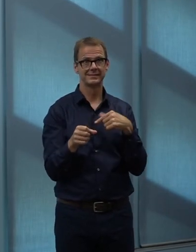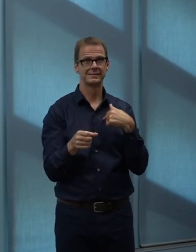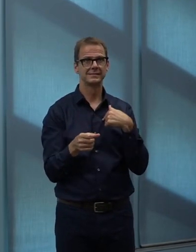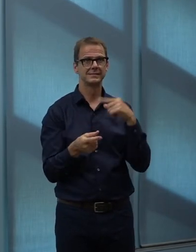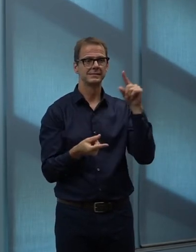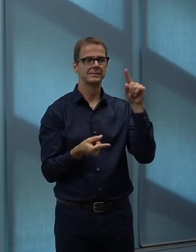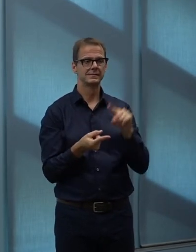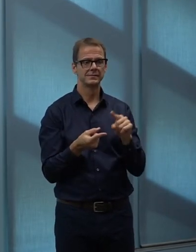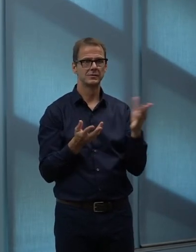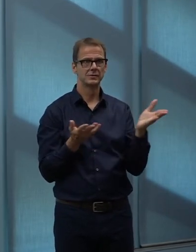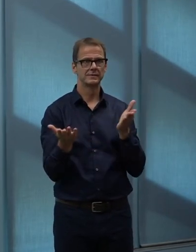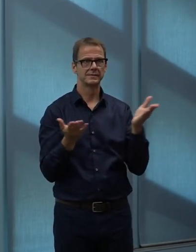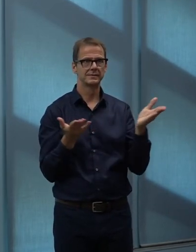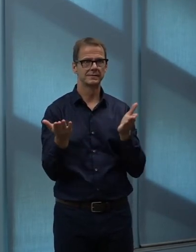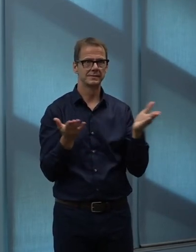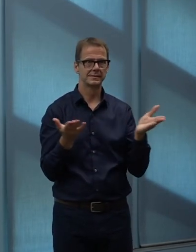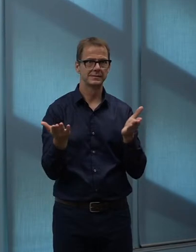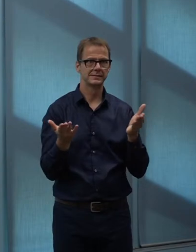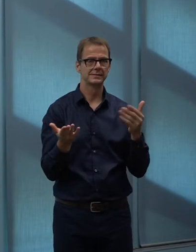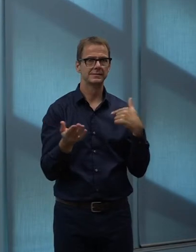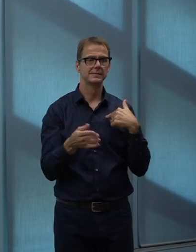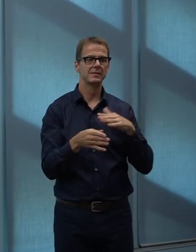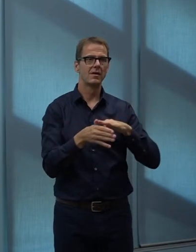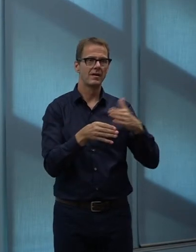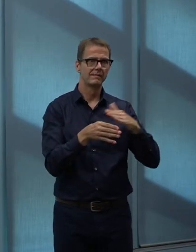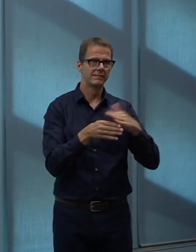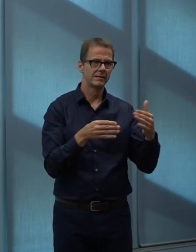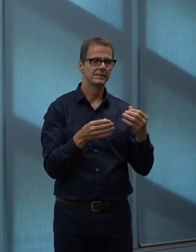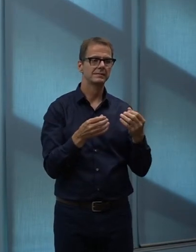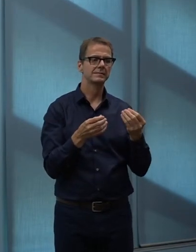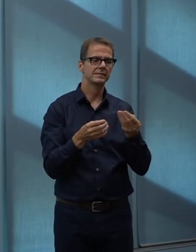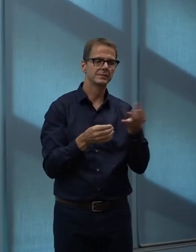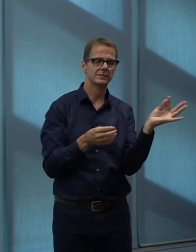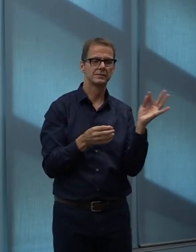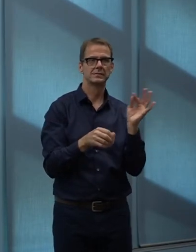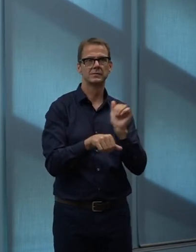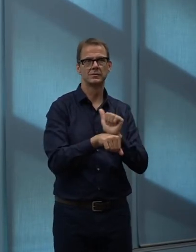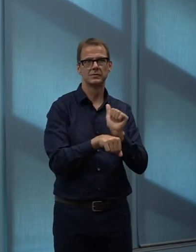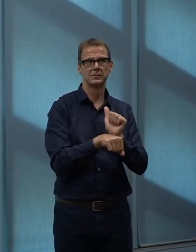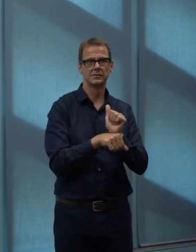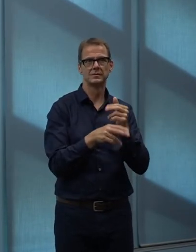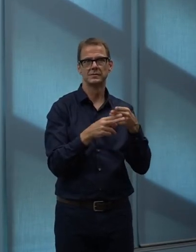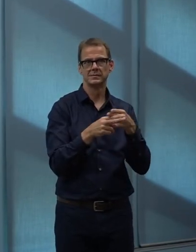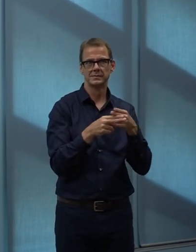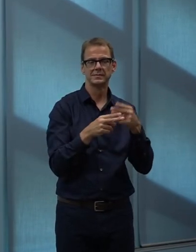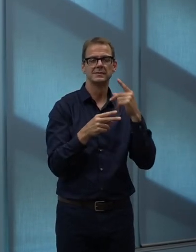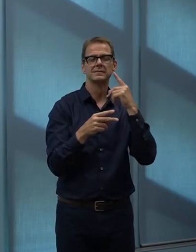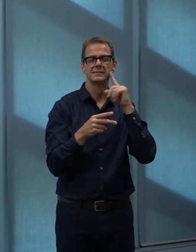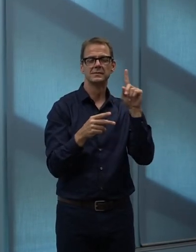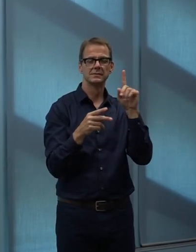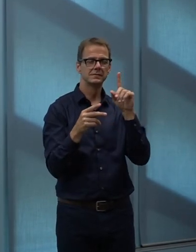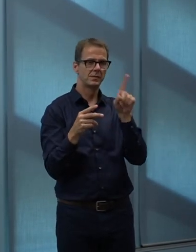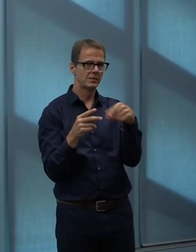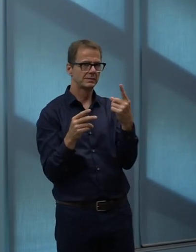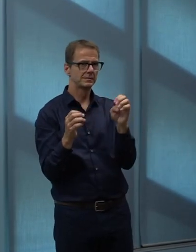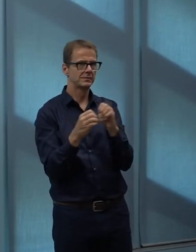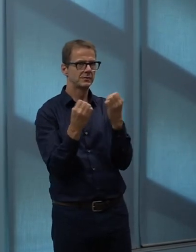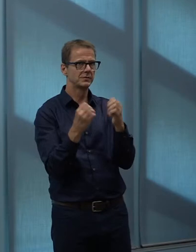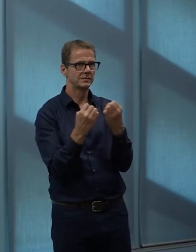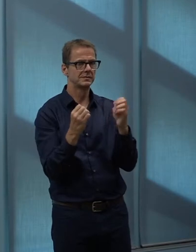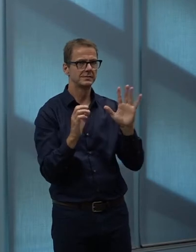And with that, we had identified resource requirements and we intended to fill those resource requirements through